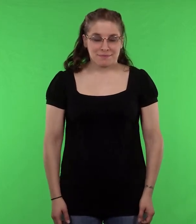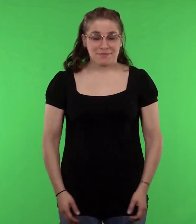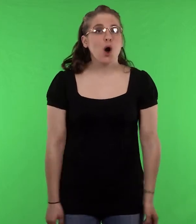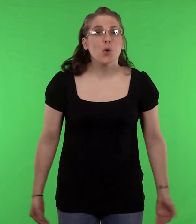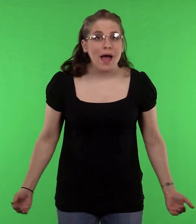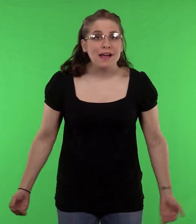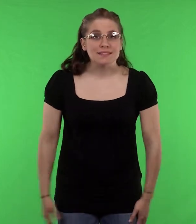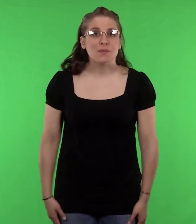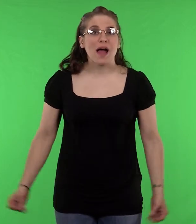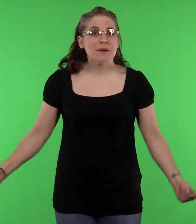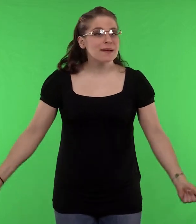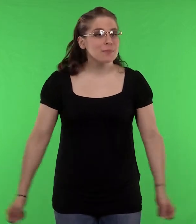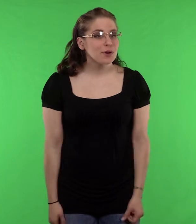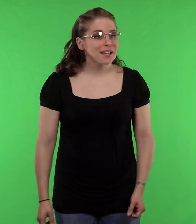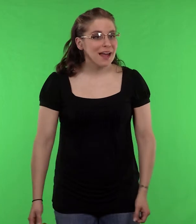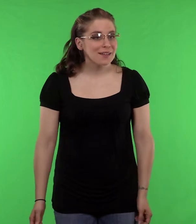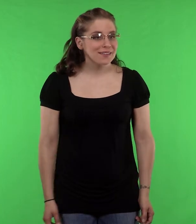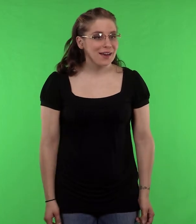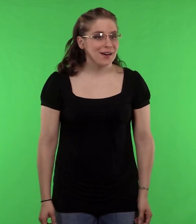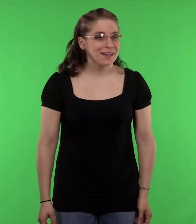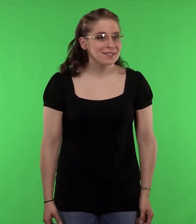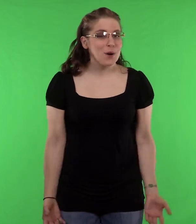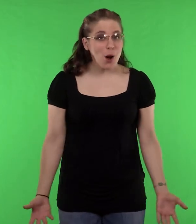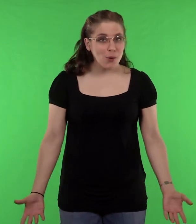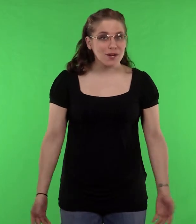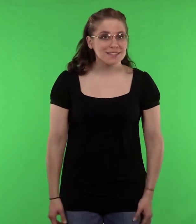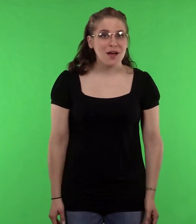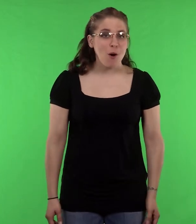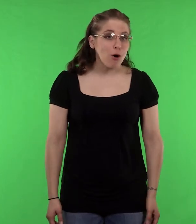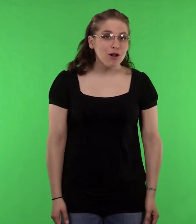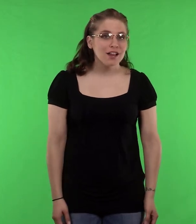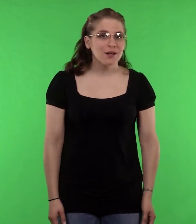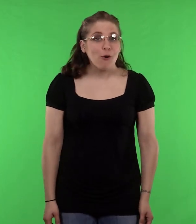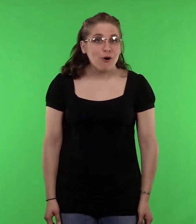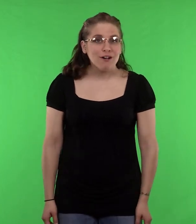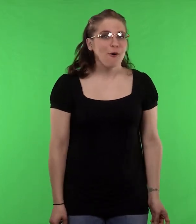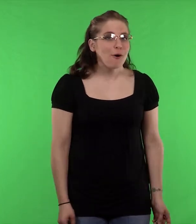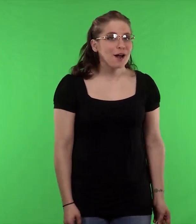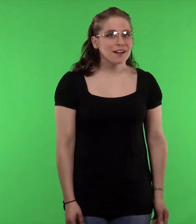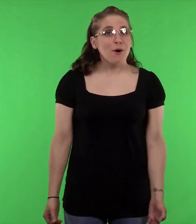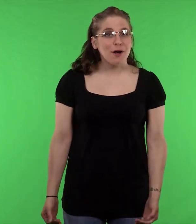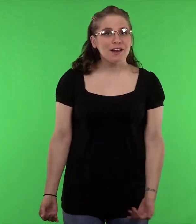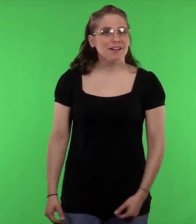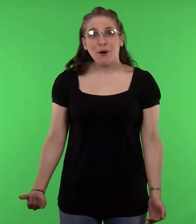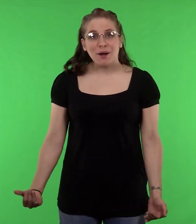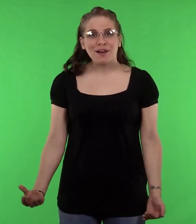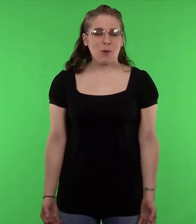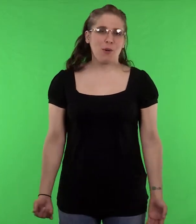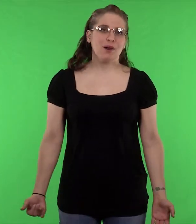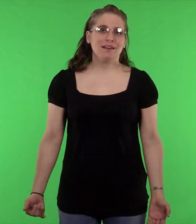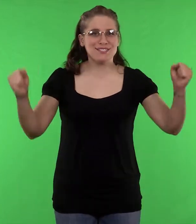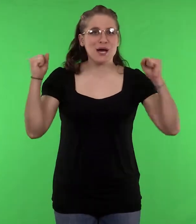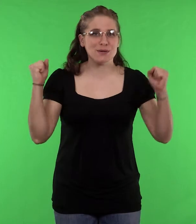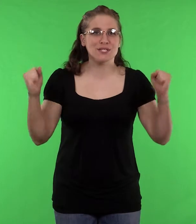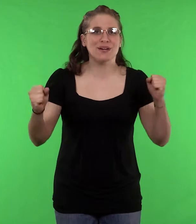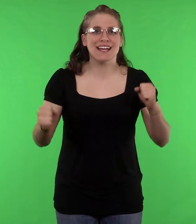O.S. Why am I putting an L in there? It's O. It's not O. O. O. O. O. Don't do it!